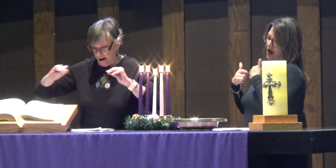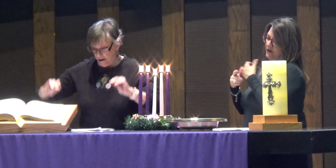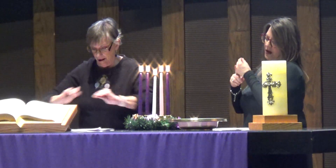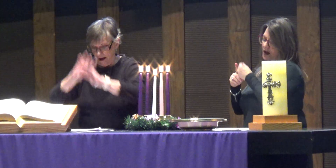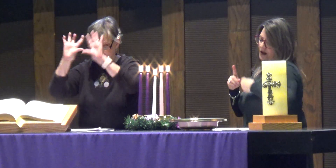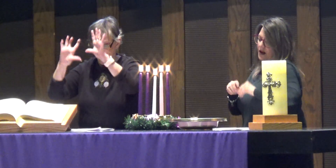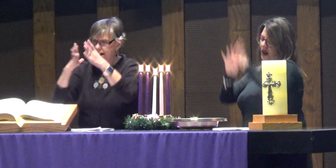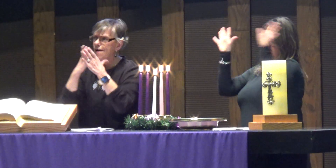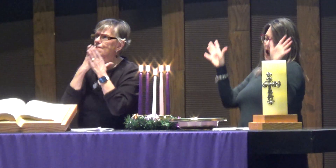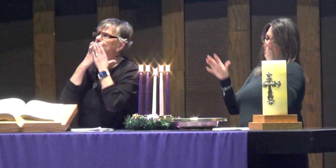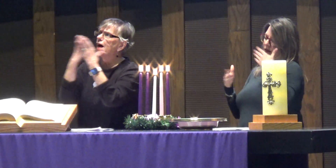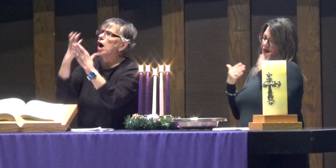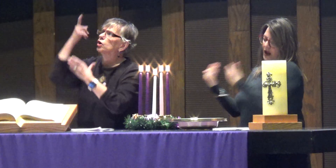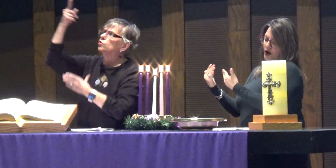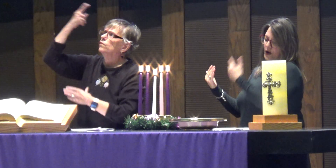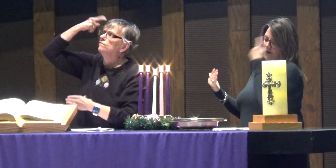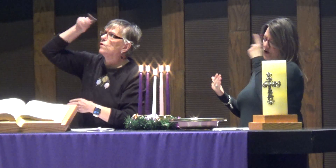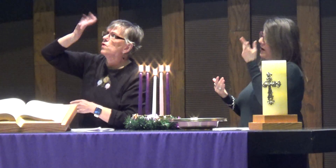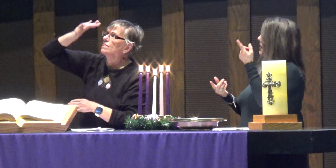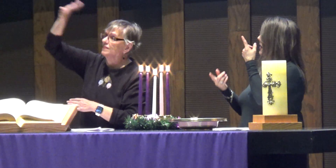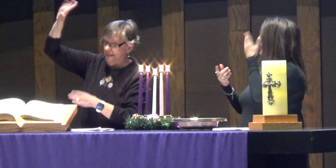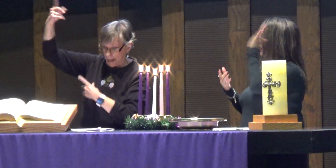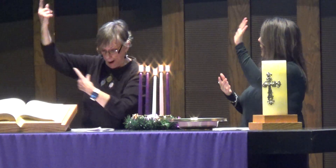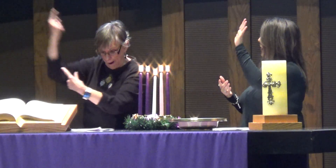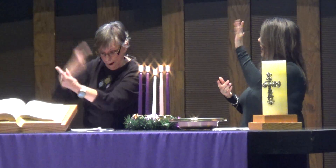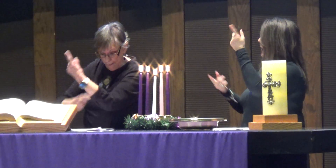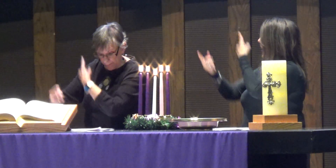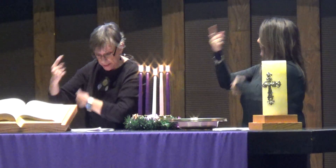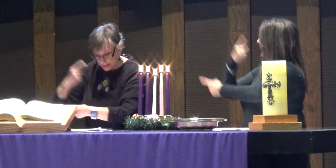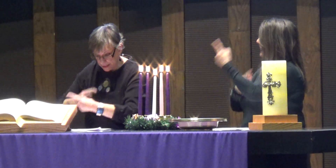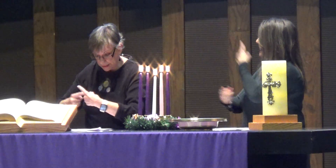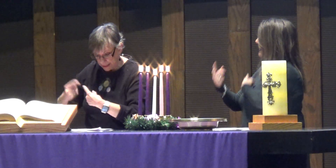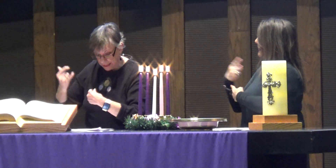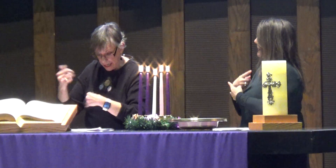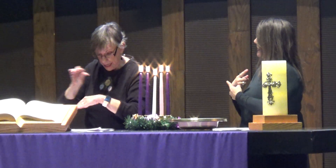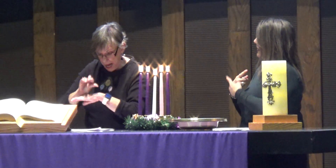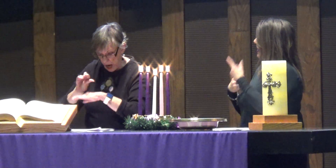God, our light, thank you for coming this night to us.